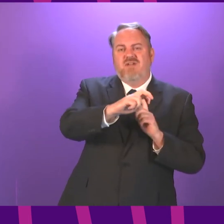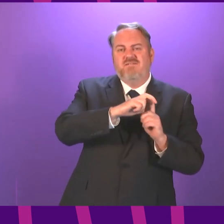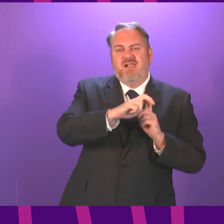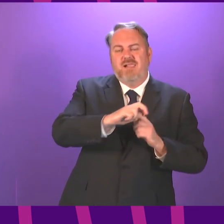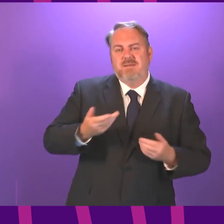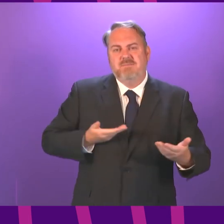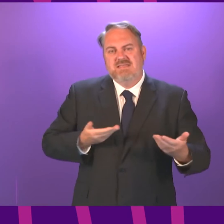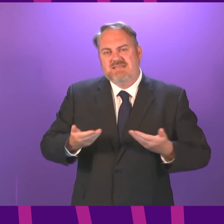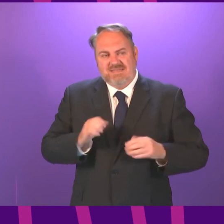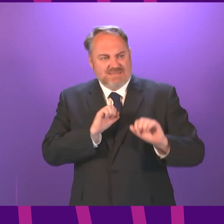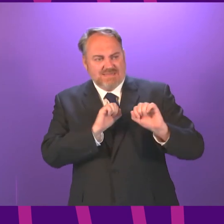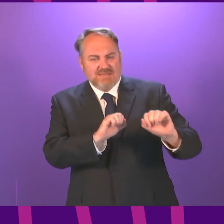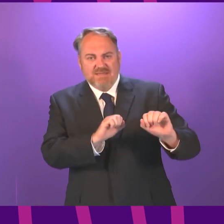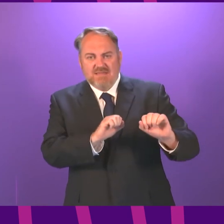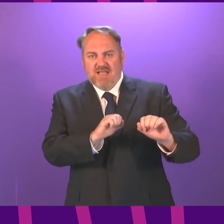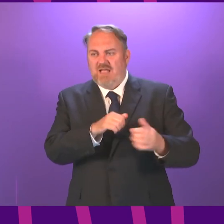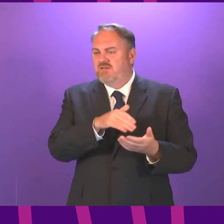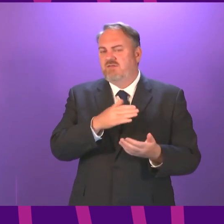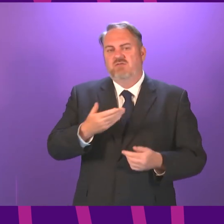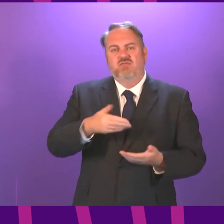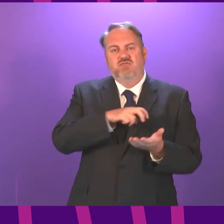minister will agree to look at that but